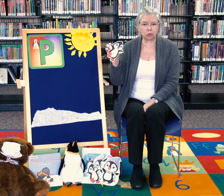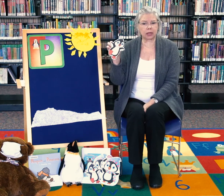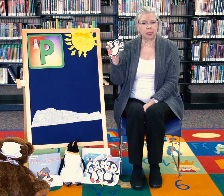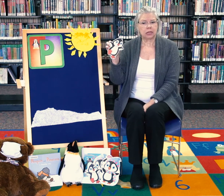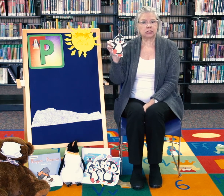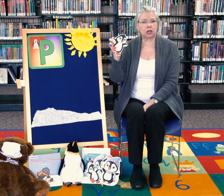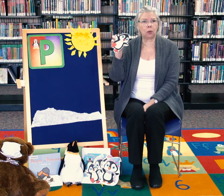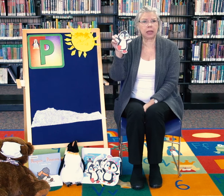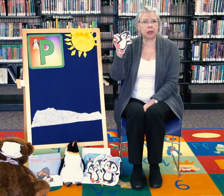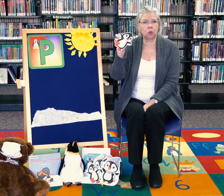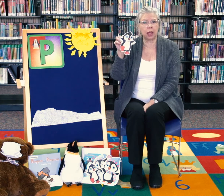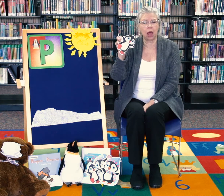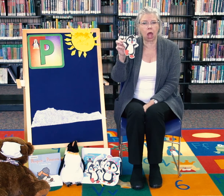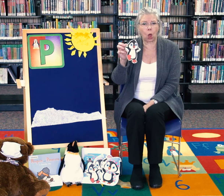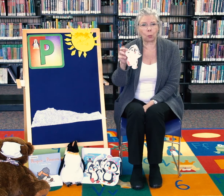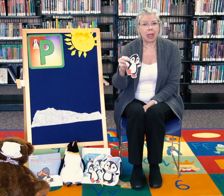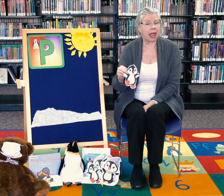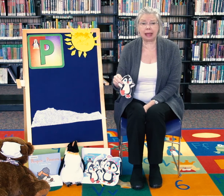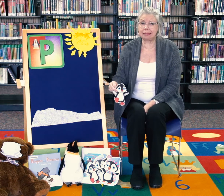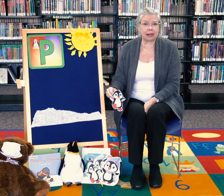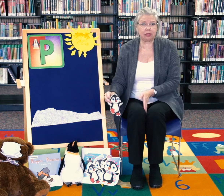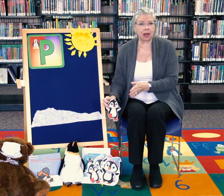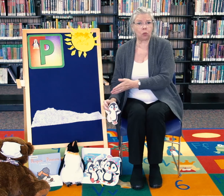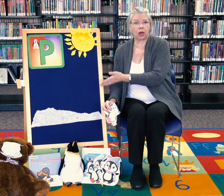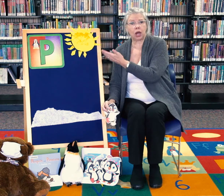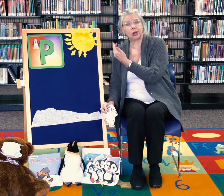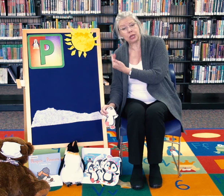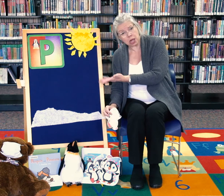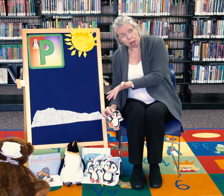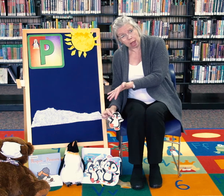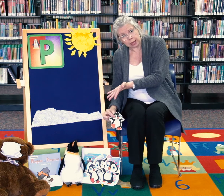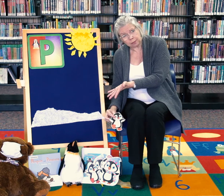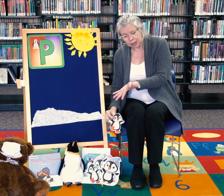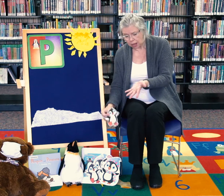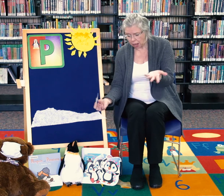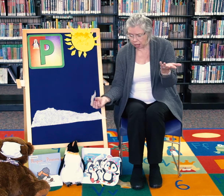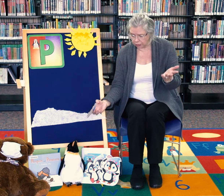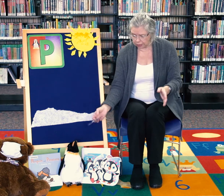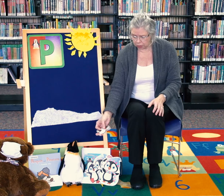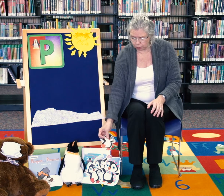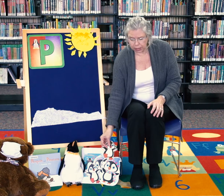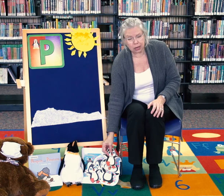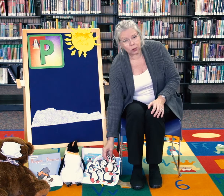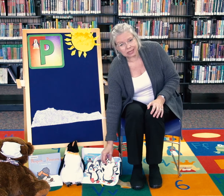with. So, he went home and then there were none. All the little penguins